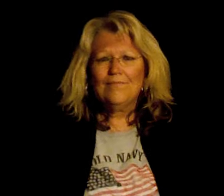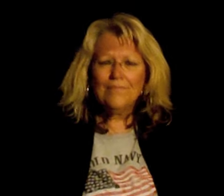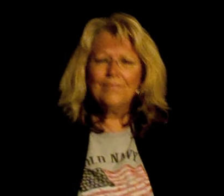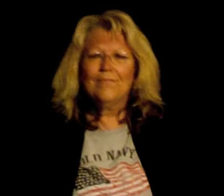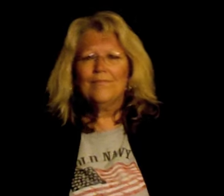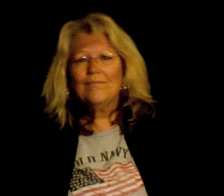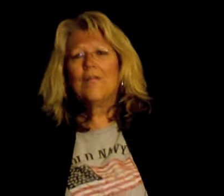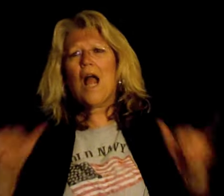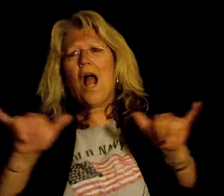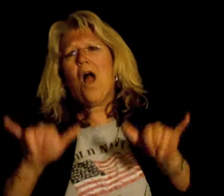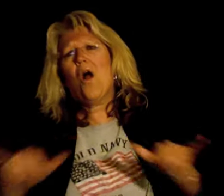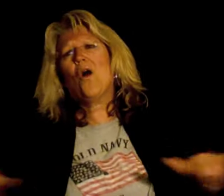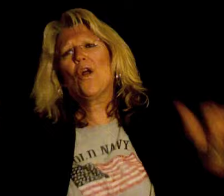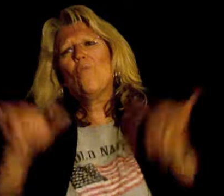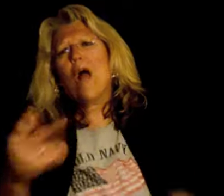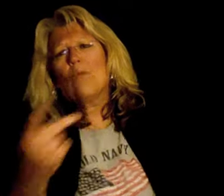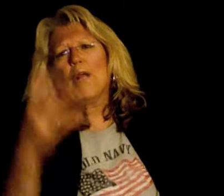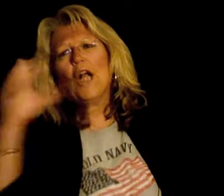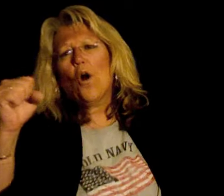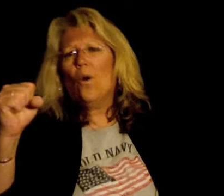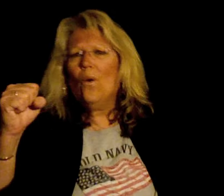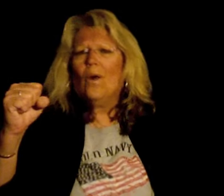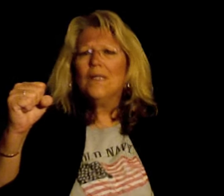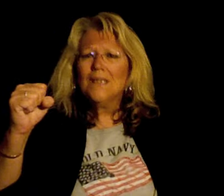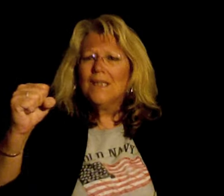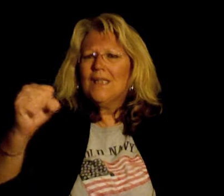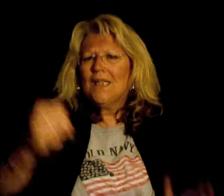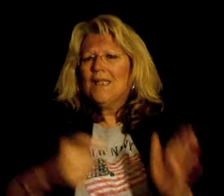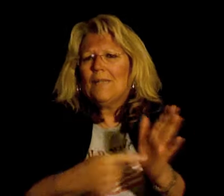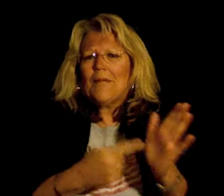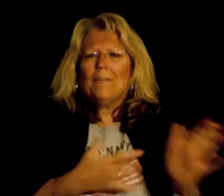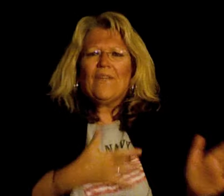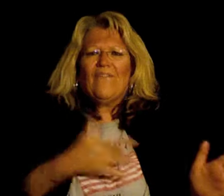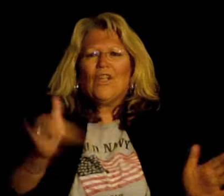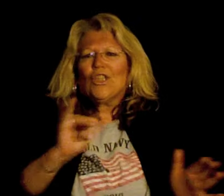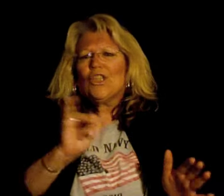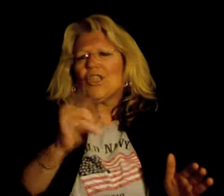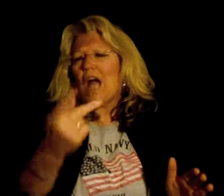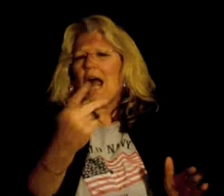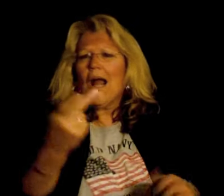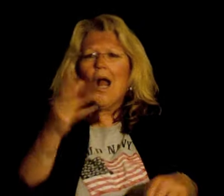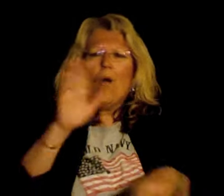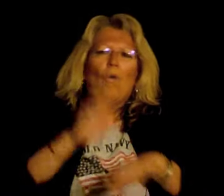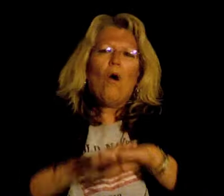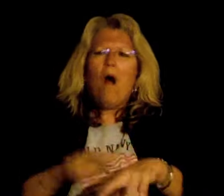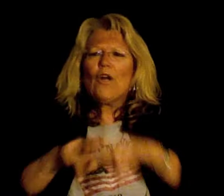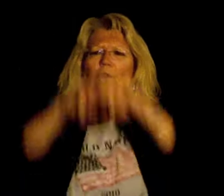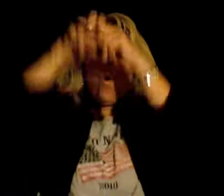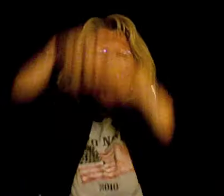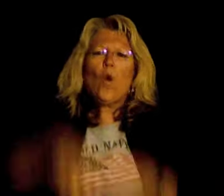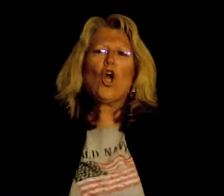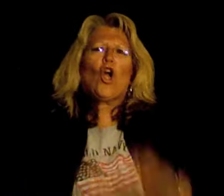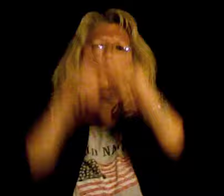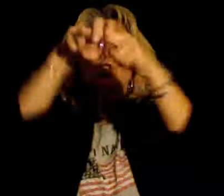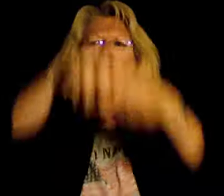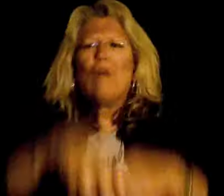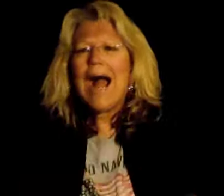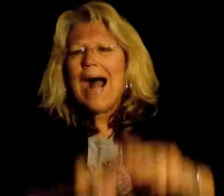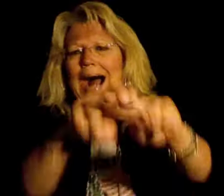Round and round we go Sometimes we feel like We're on a rollercoaster ride